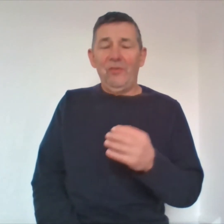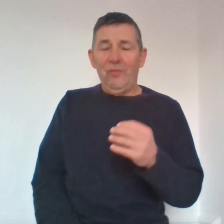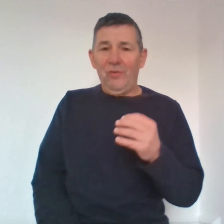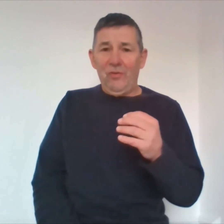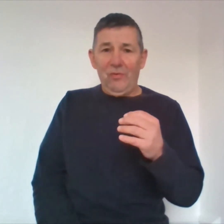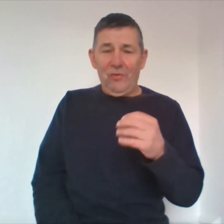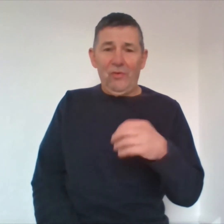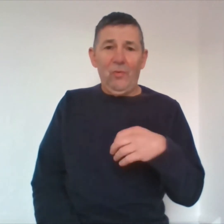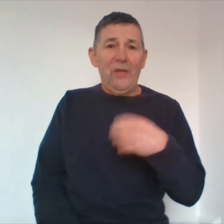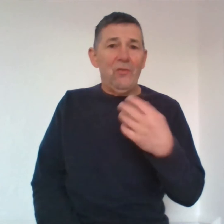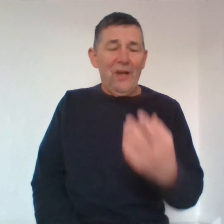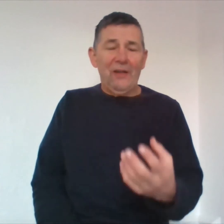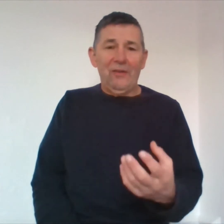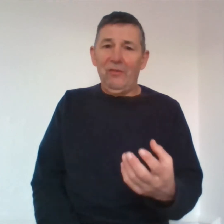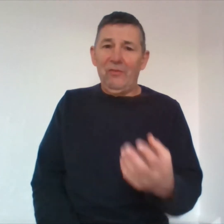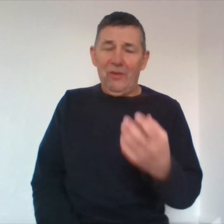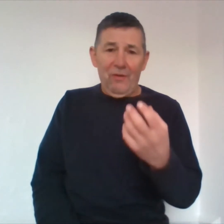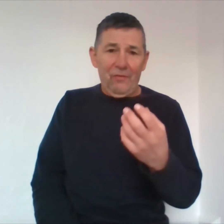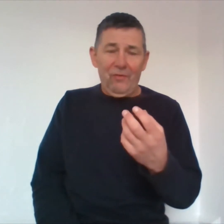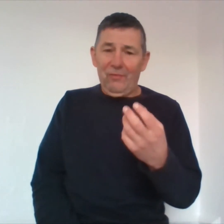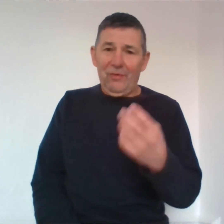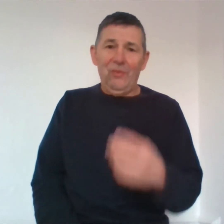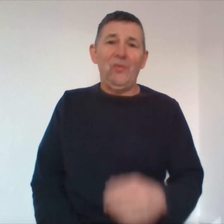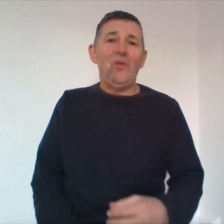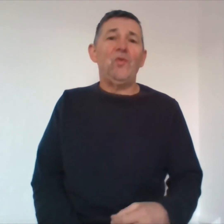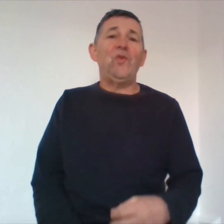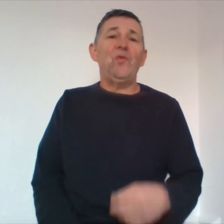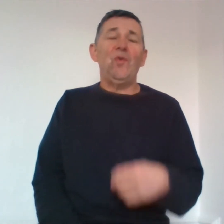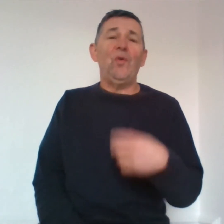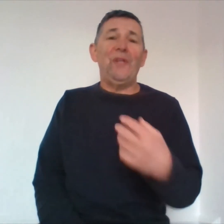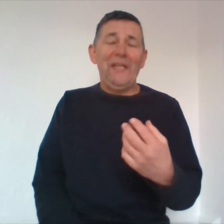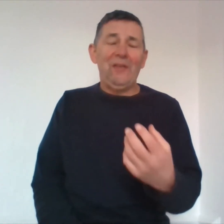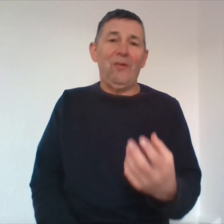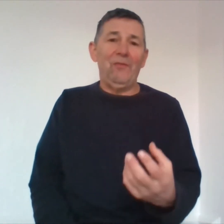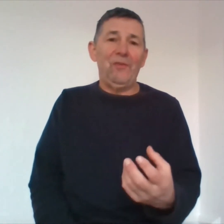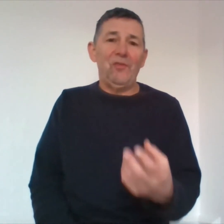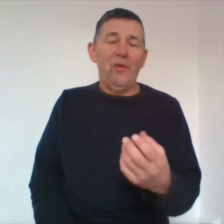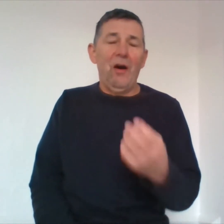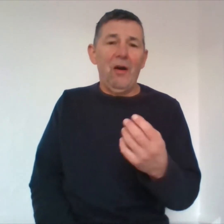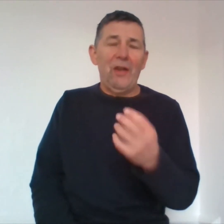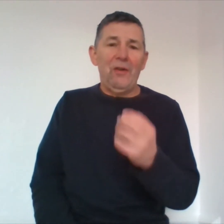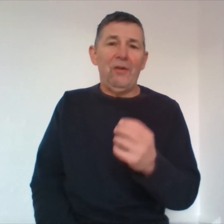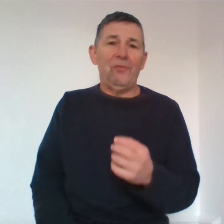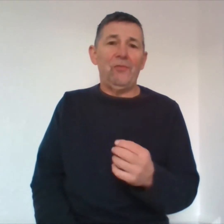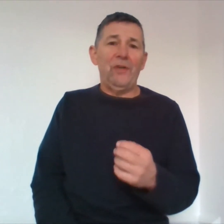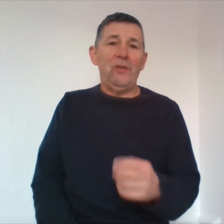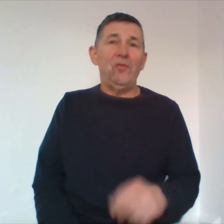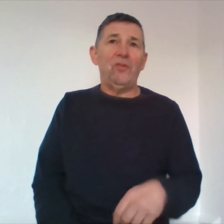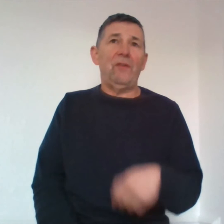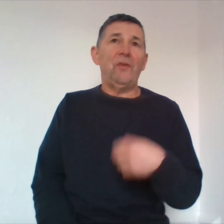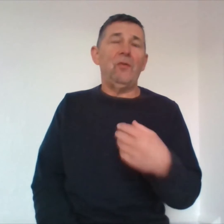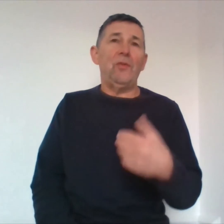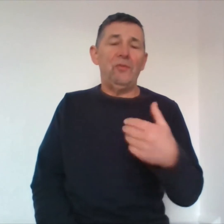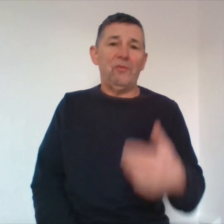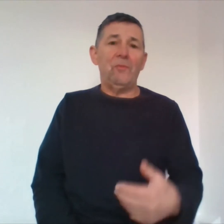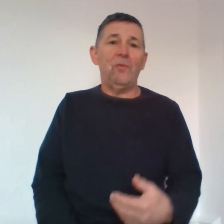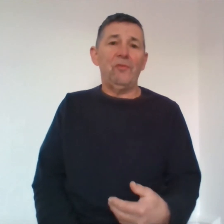you you the way you reacted is enough you you you don't need confidence you are that in us already you just have to go through some courses